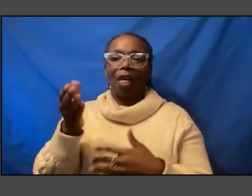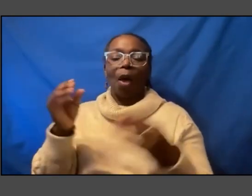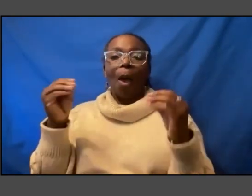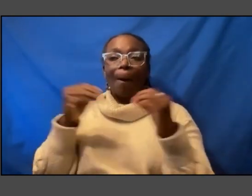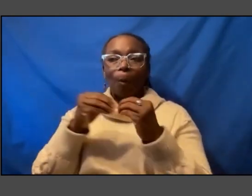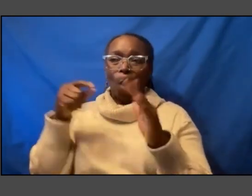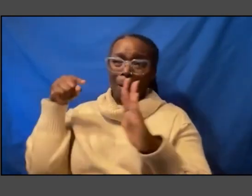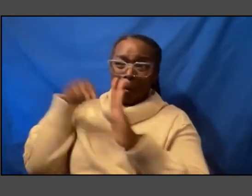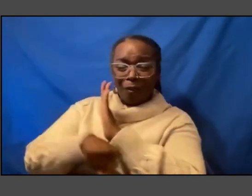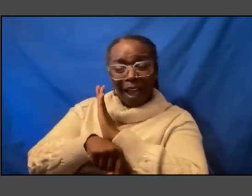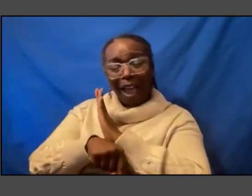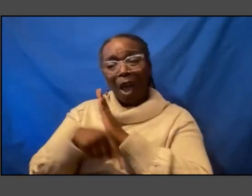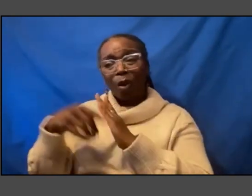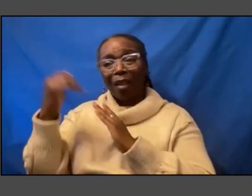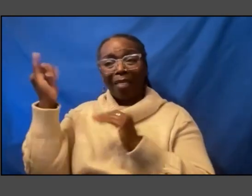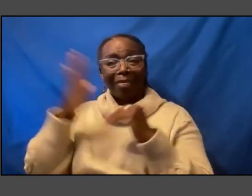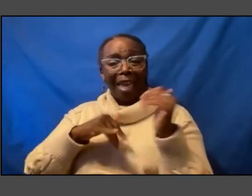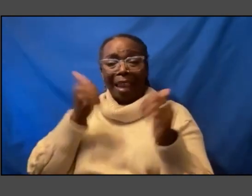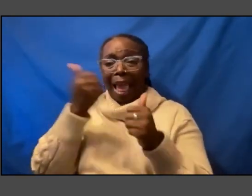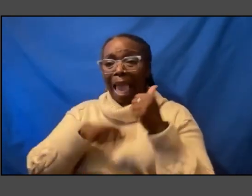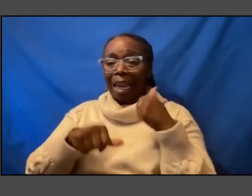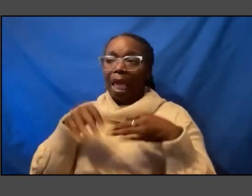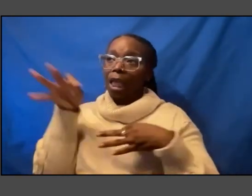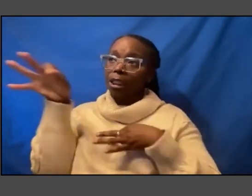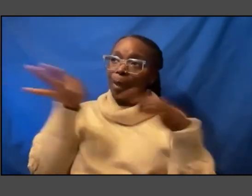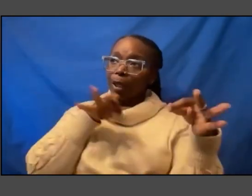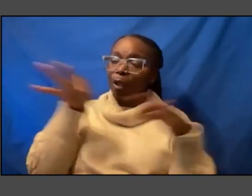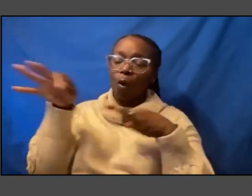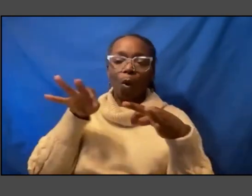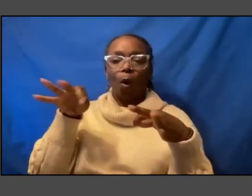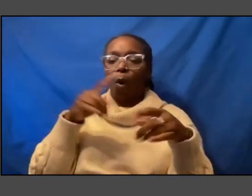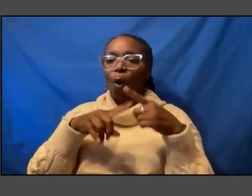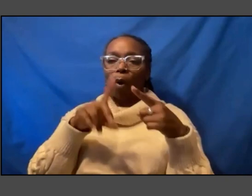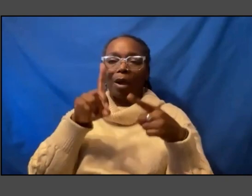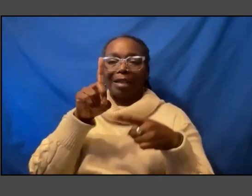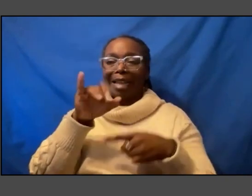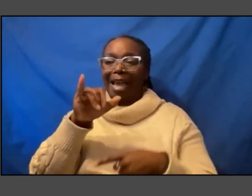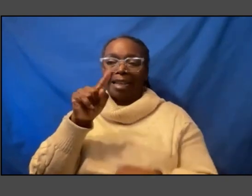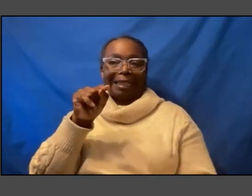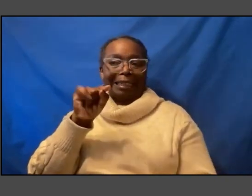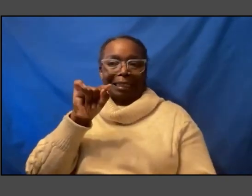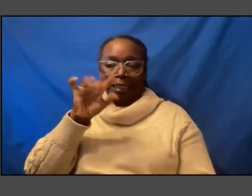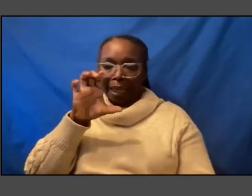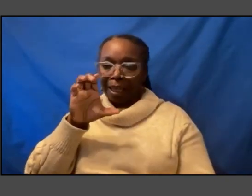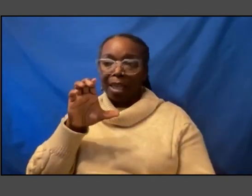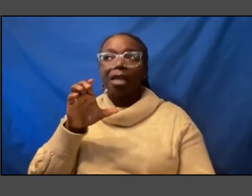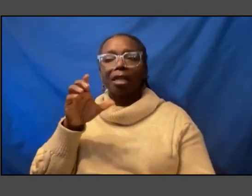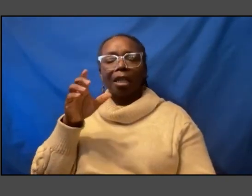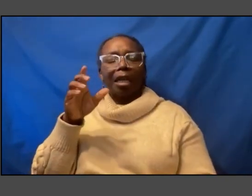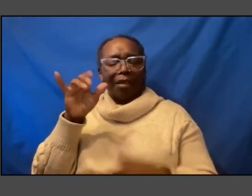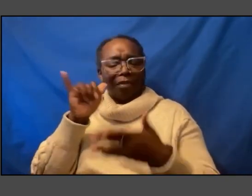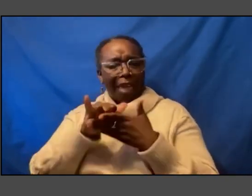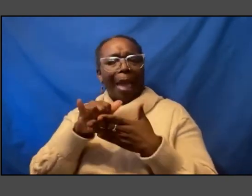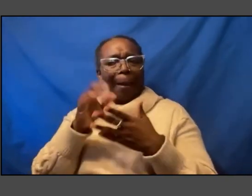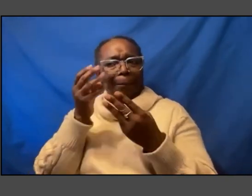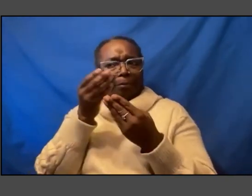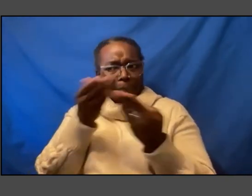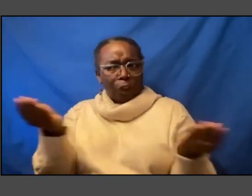anything explanatory or didactic material that is is some is needed um but the things that we don't